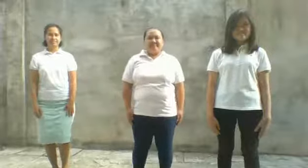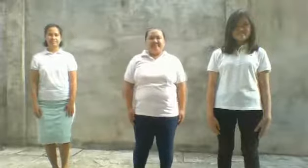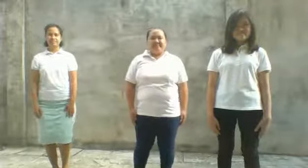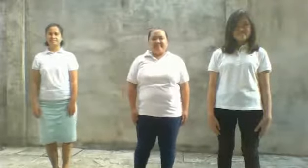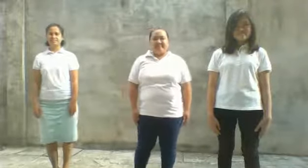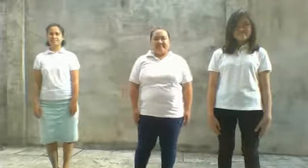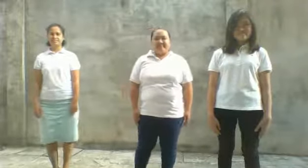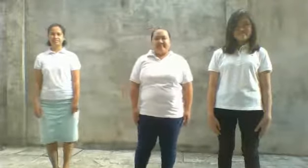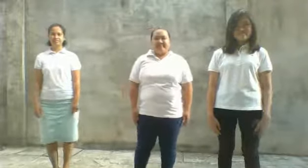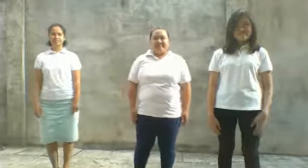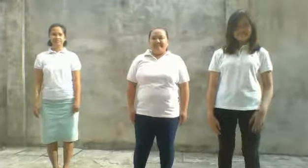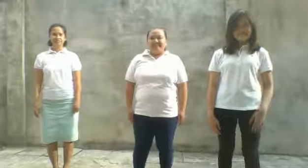10.